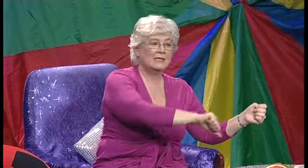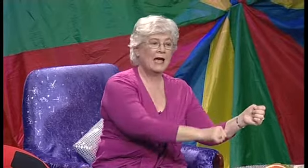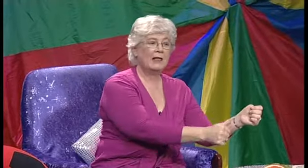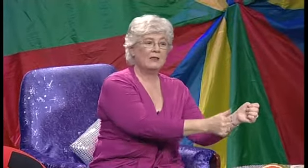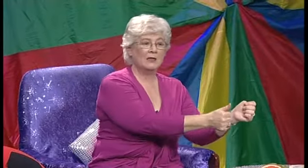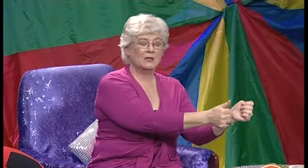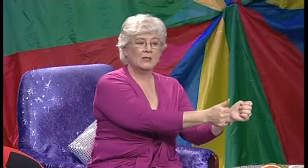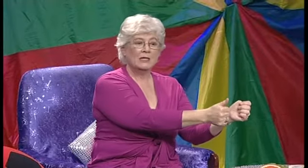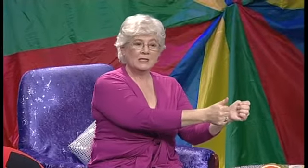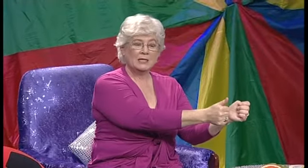down the hill